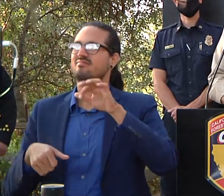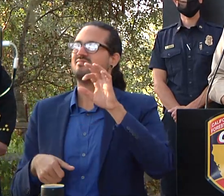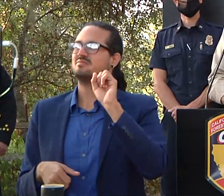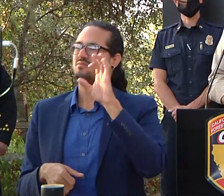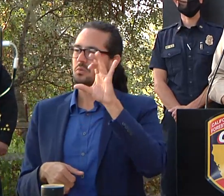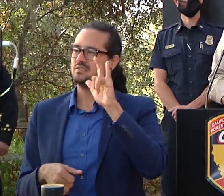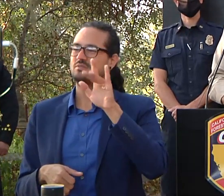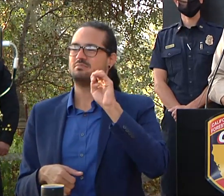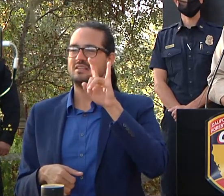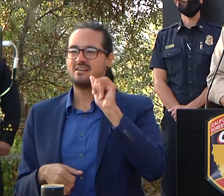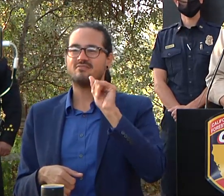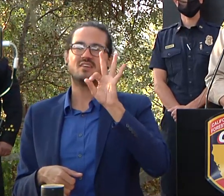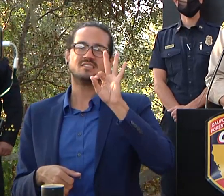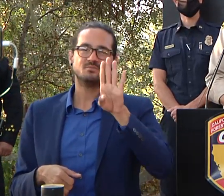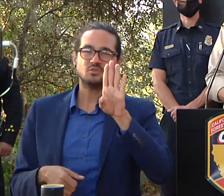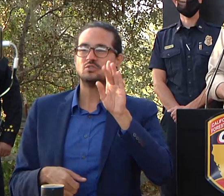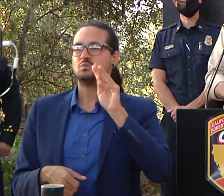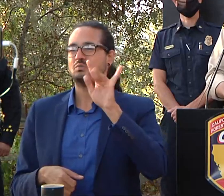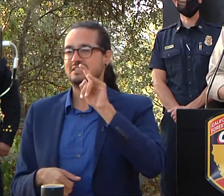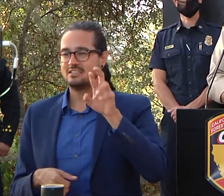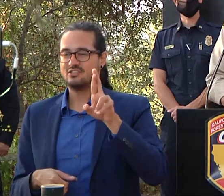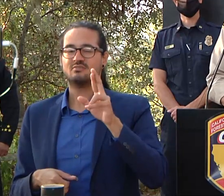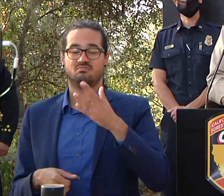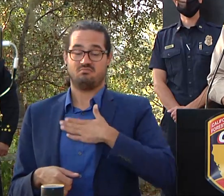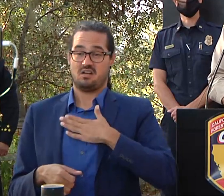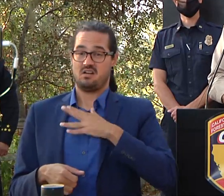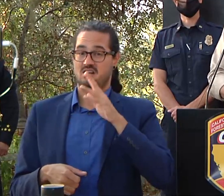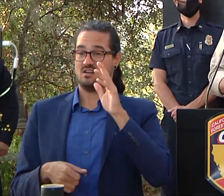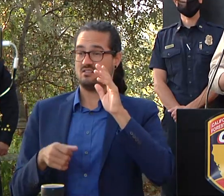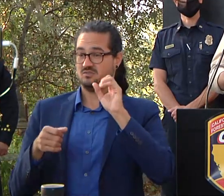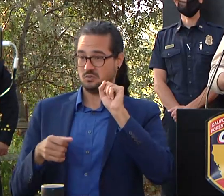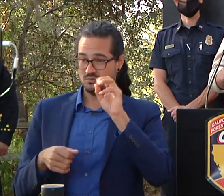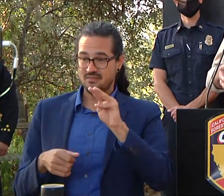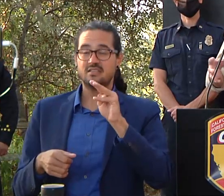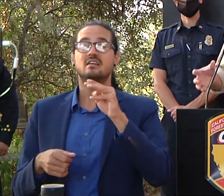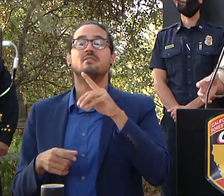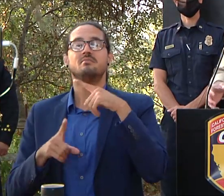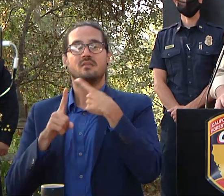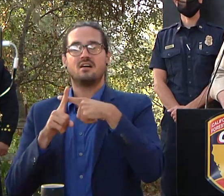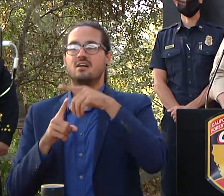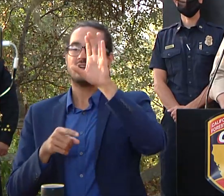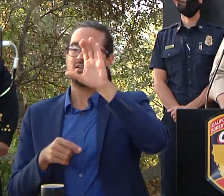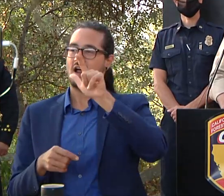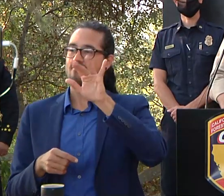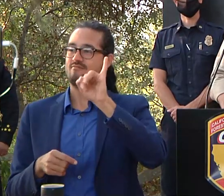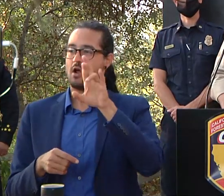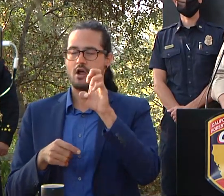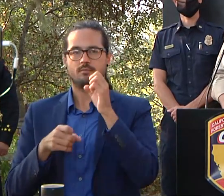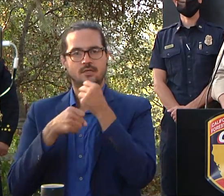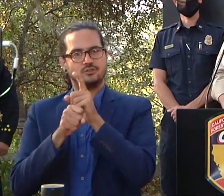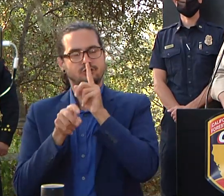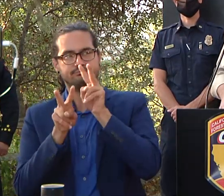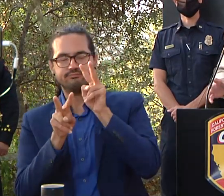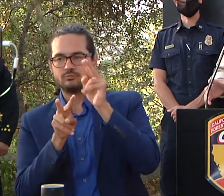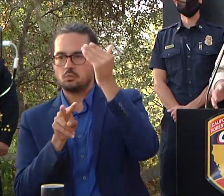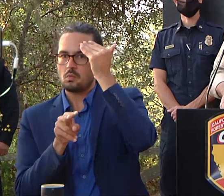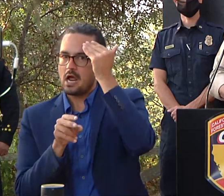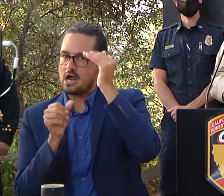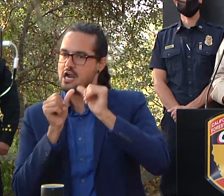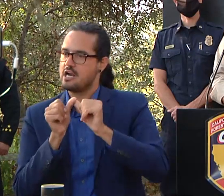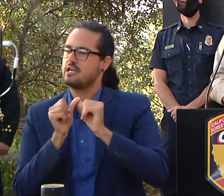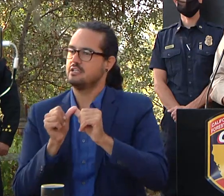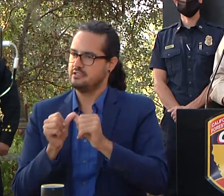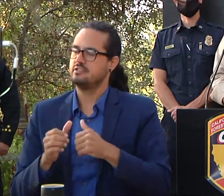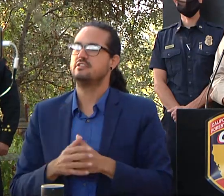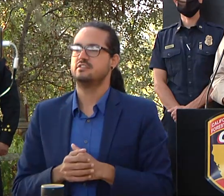and cal fires website to ensure that you're getting the best information and staying abreast with what uh with any sort of